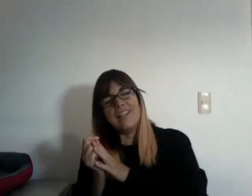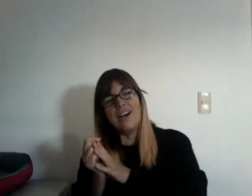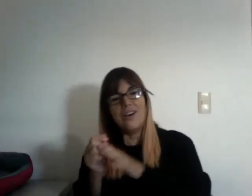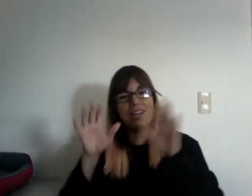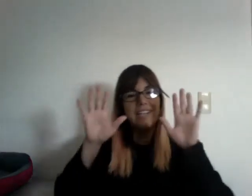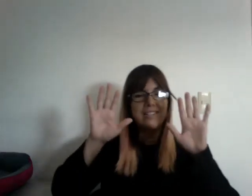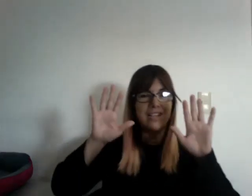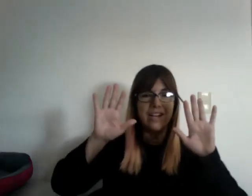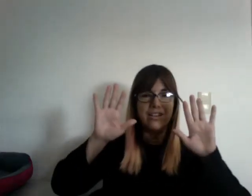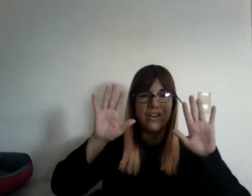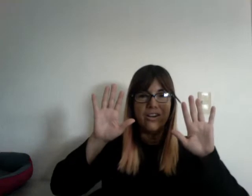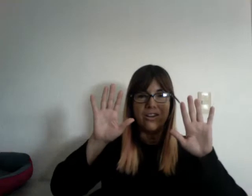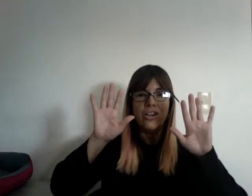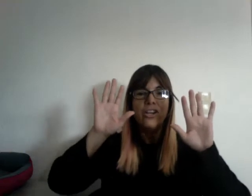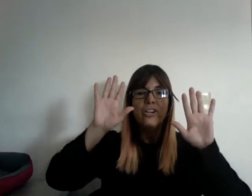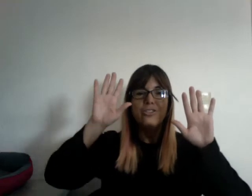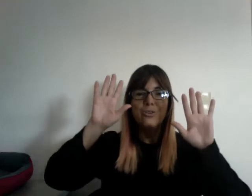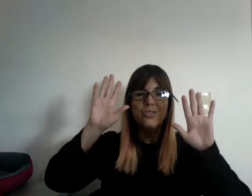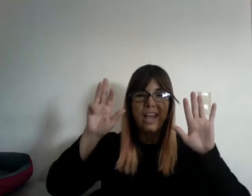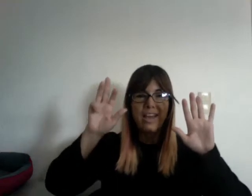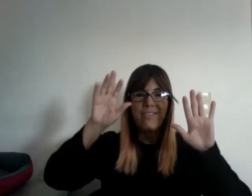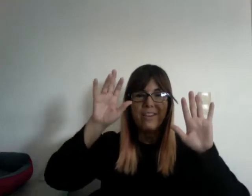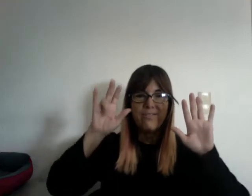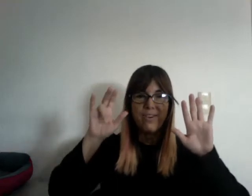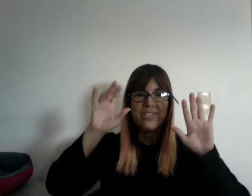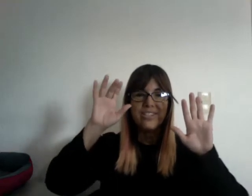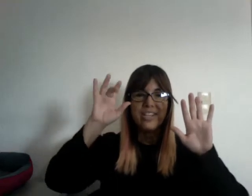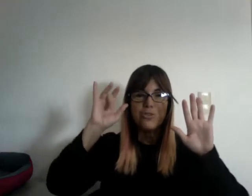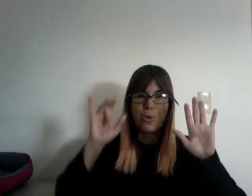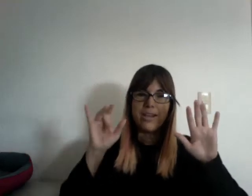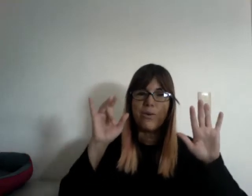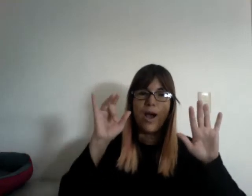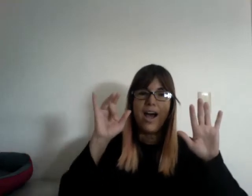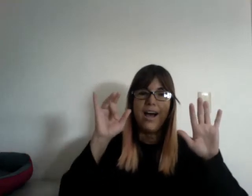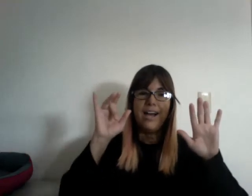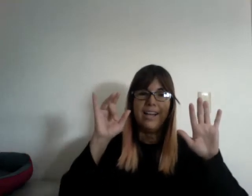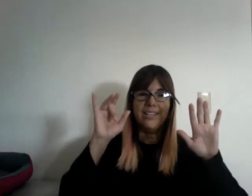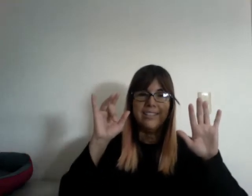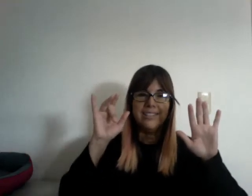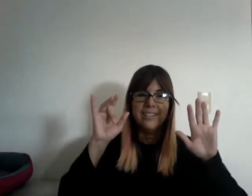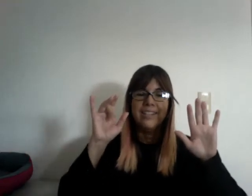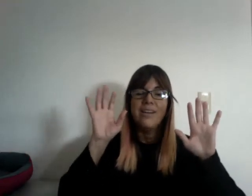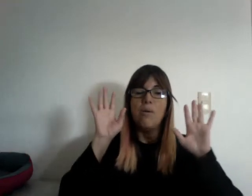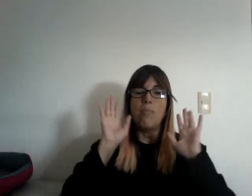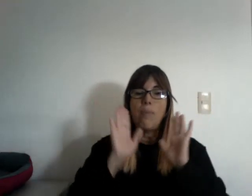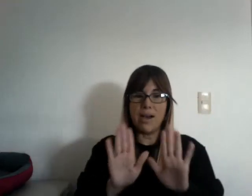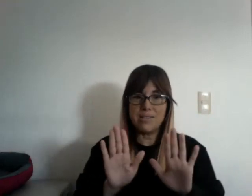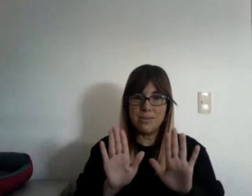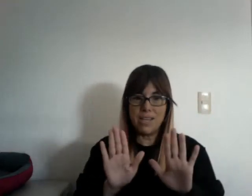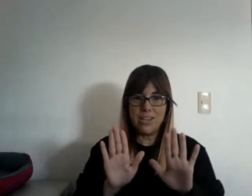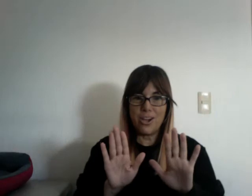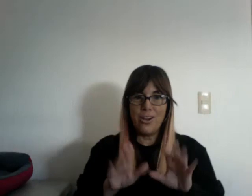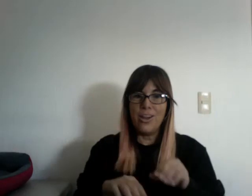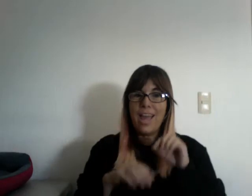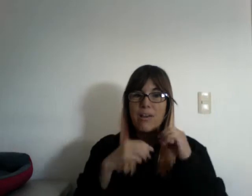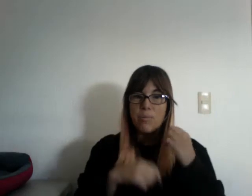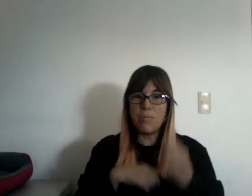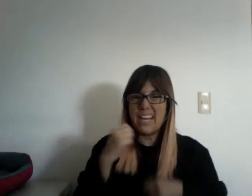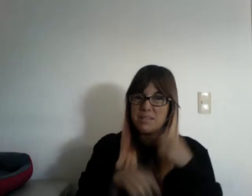along, and sing along. To seven, 14, 21. Pause the video and repeat it